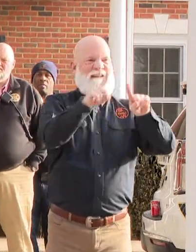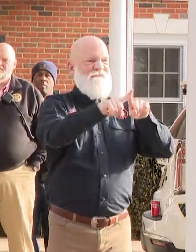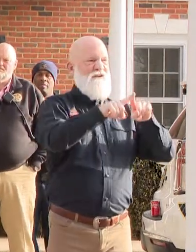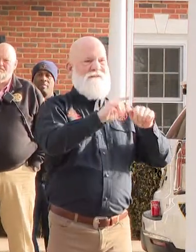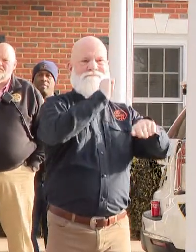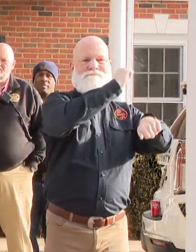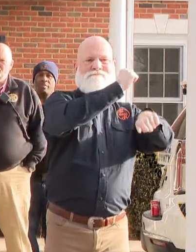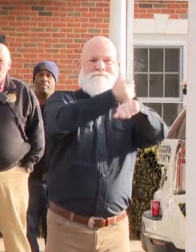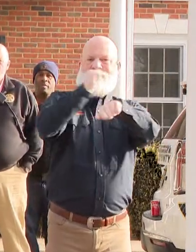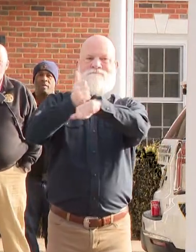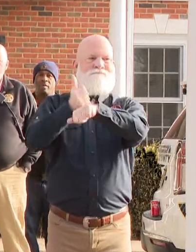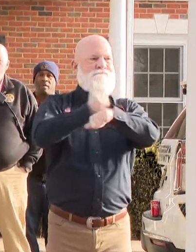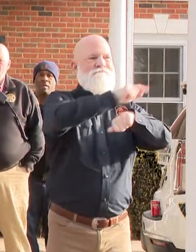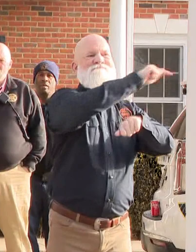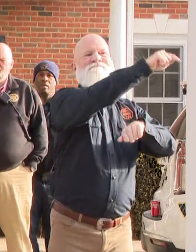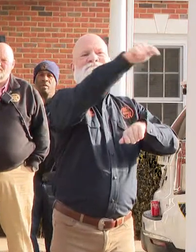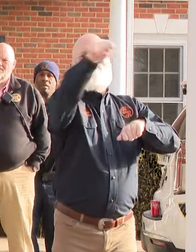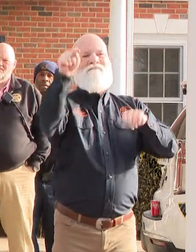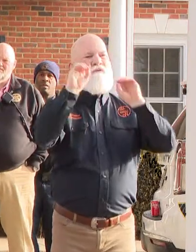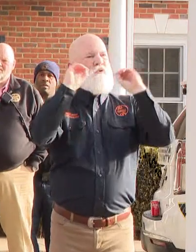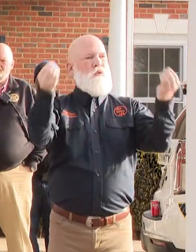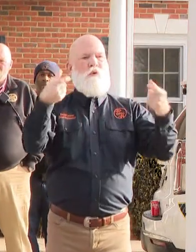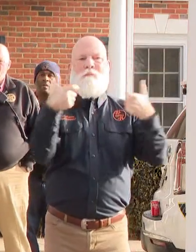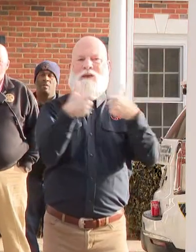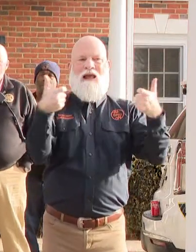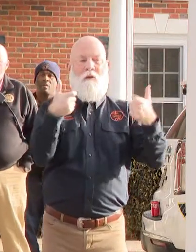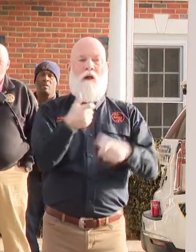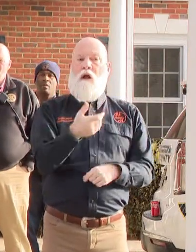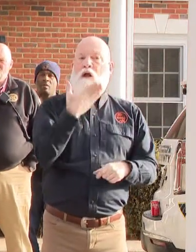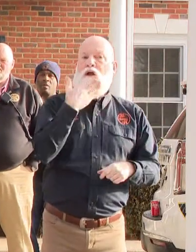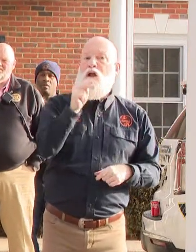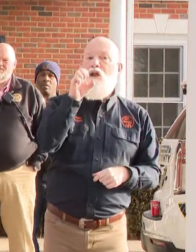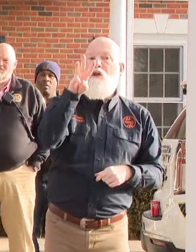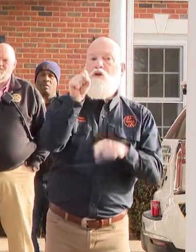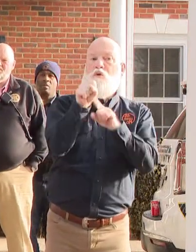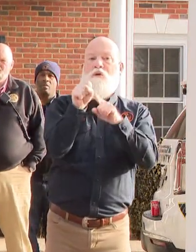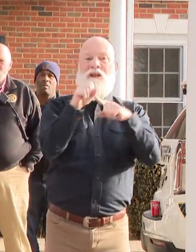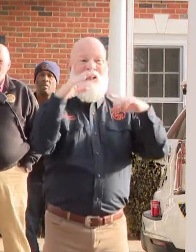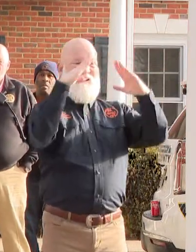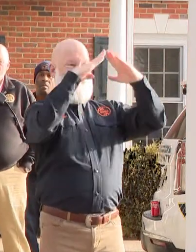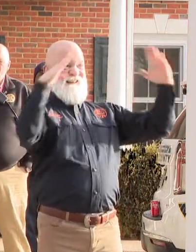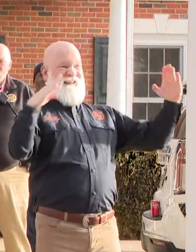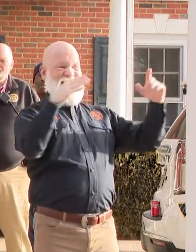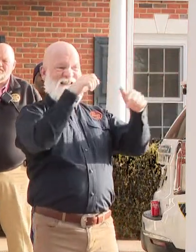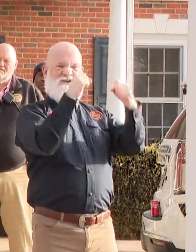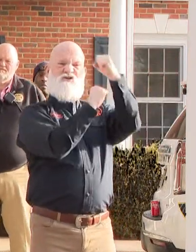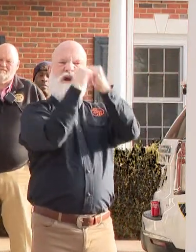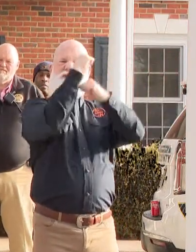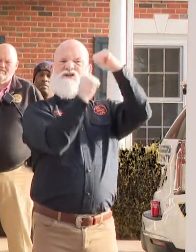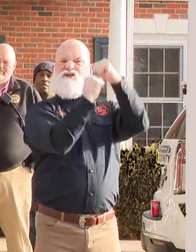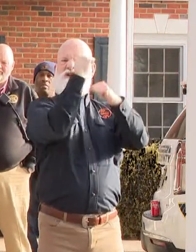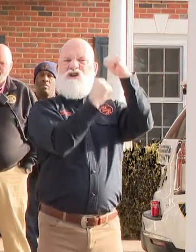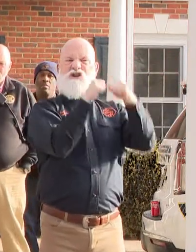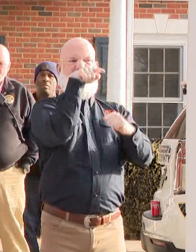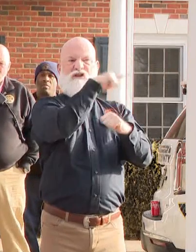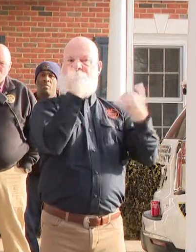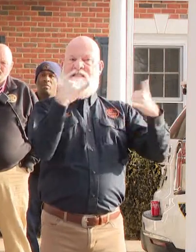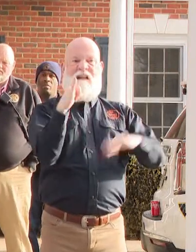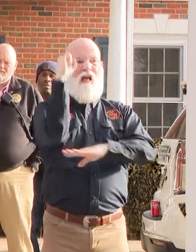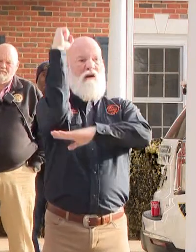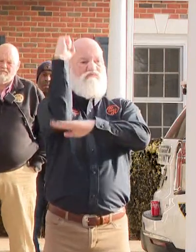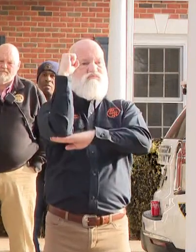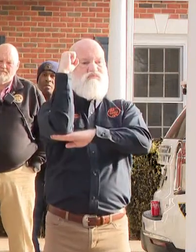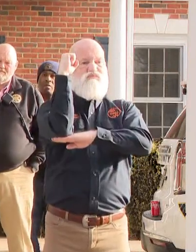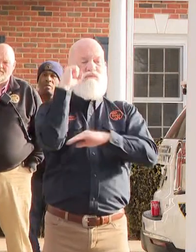minimal structural damage or to no structural damage so our buildings are in good shape. Some awnings over